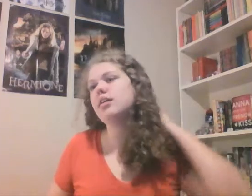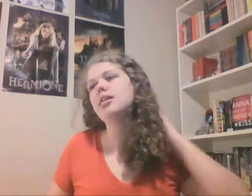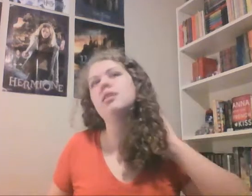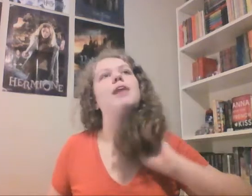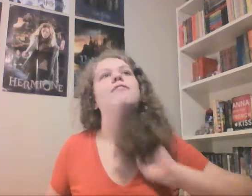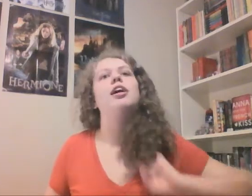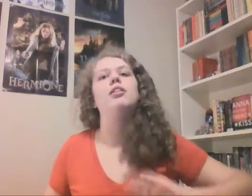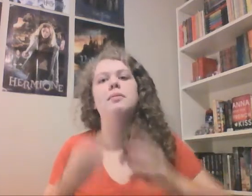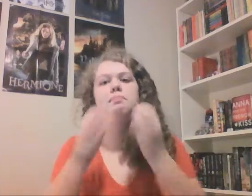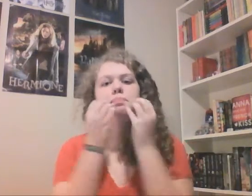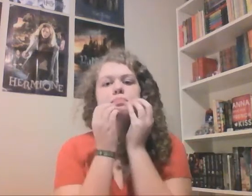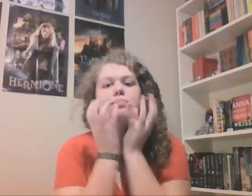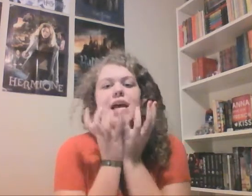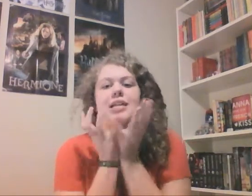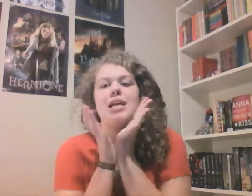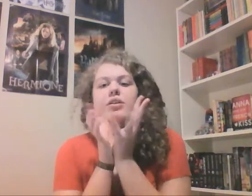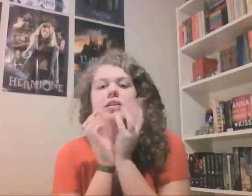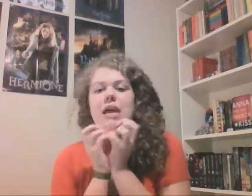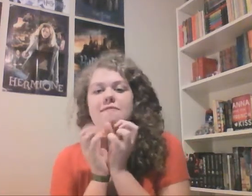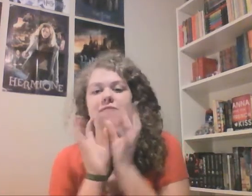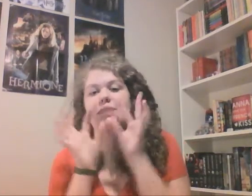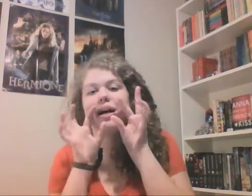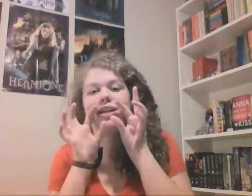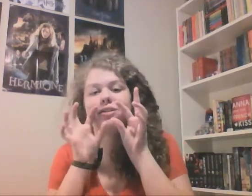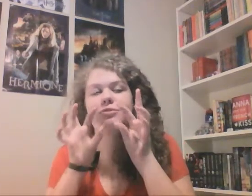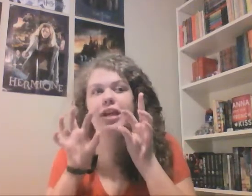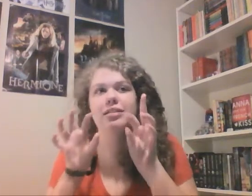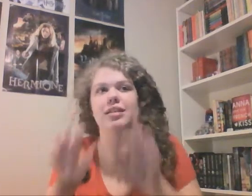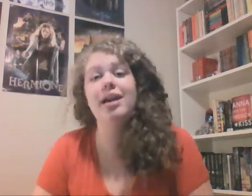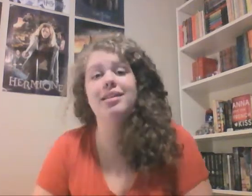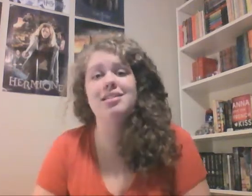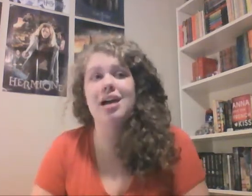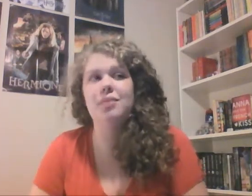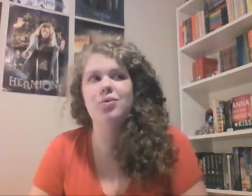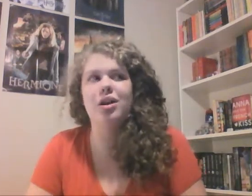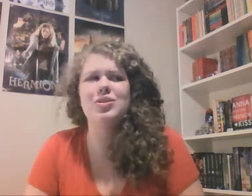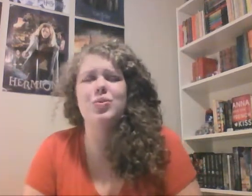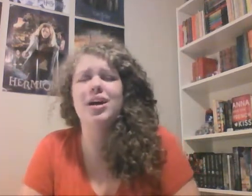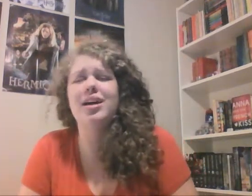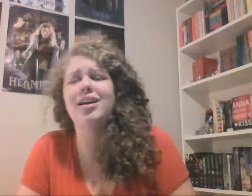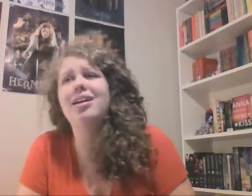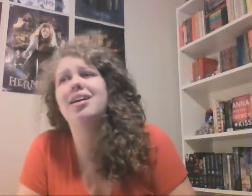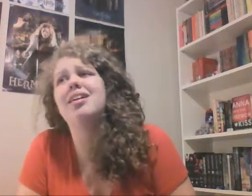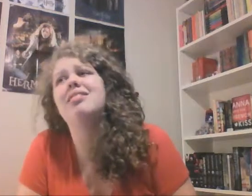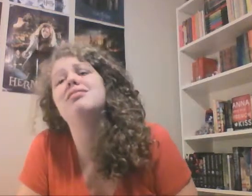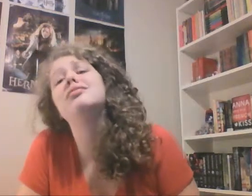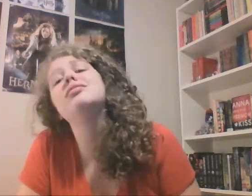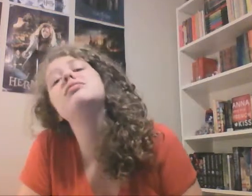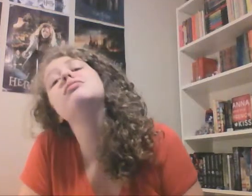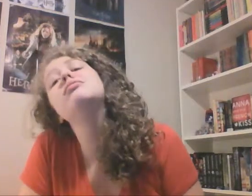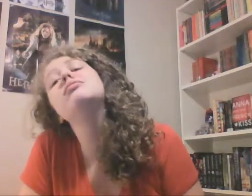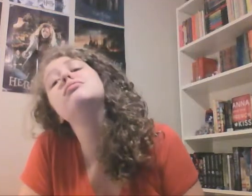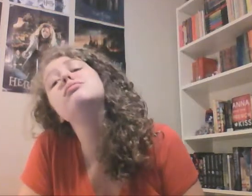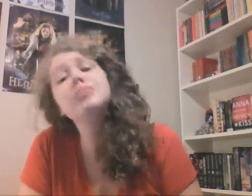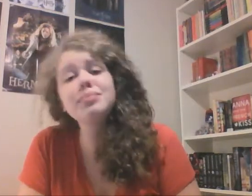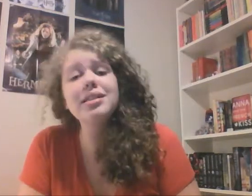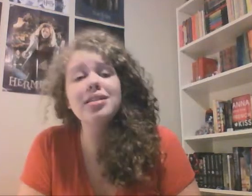Raphael like takes out his like vampire fangs. And then Simon runs away. And oh, because